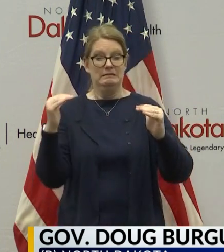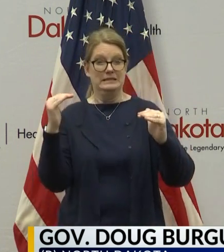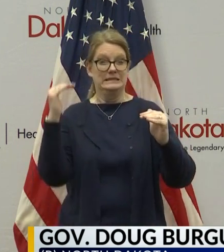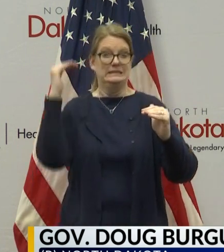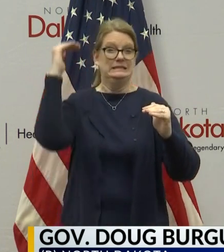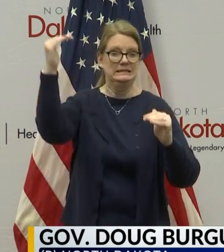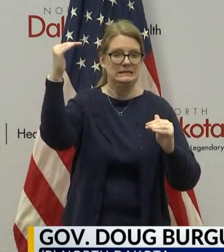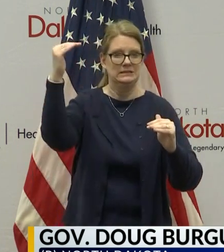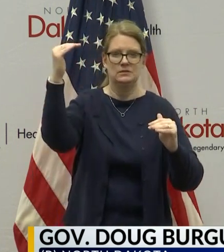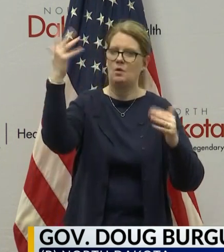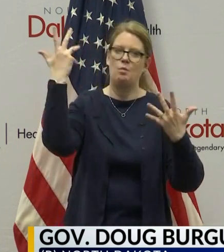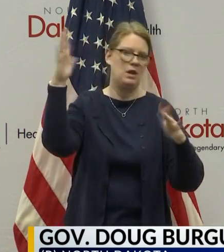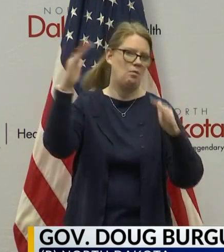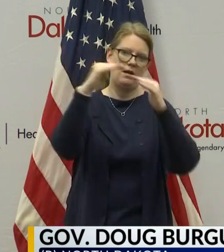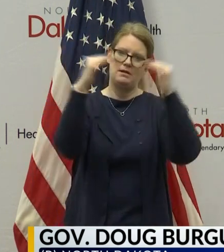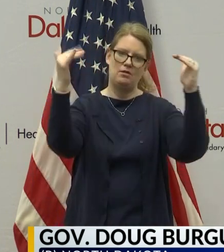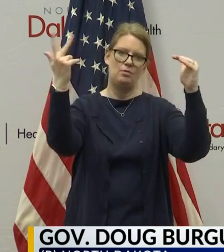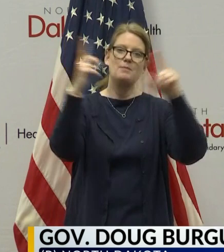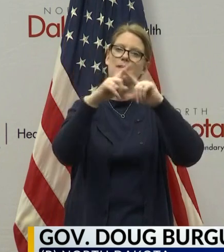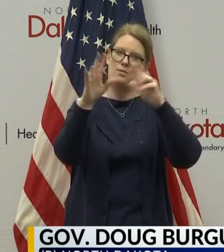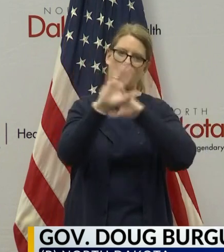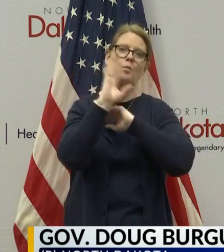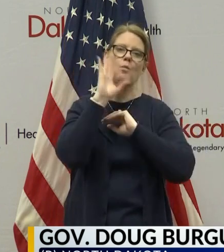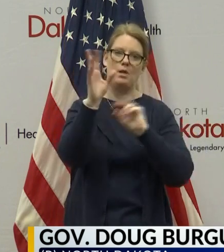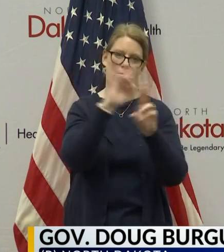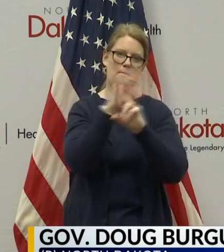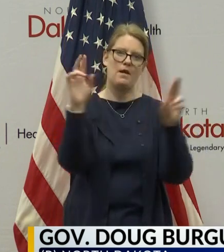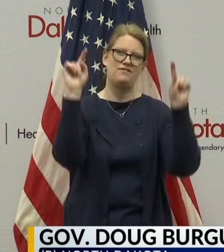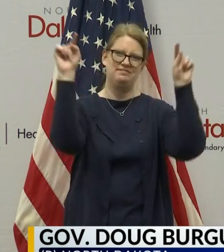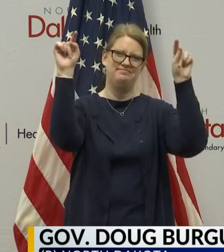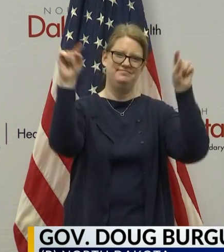to do prepare for the worst. So we'll keep doing that as well.